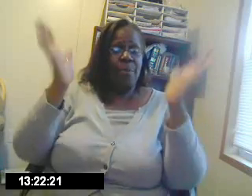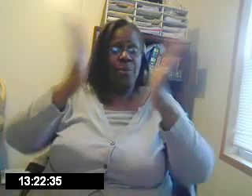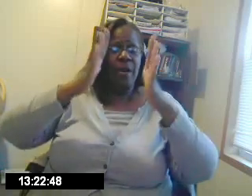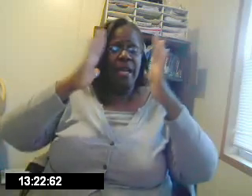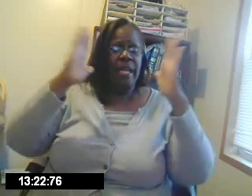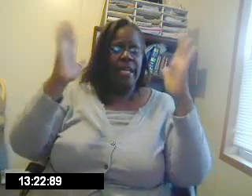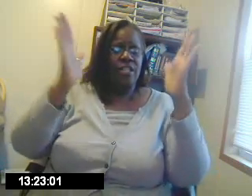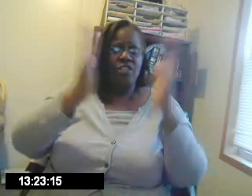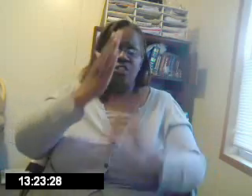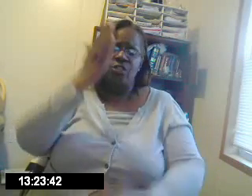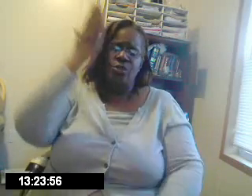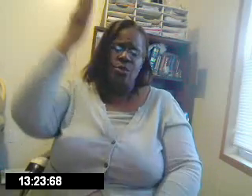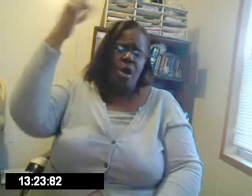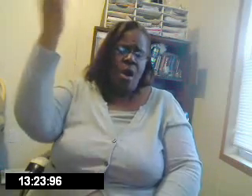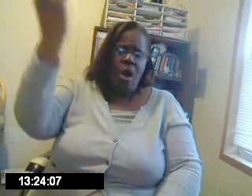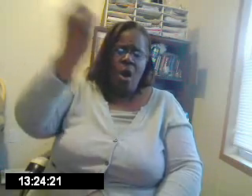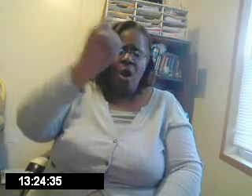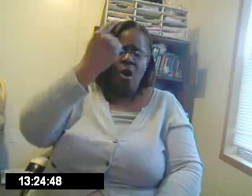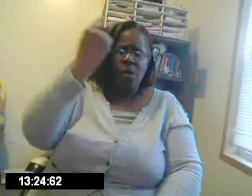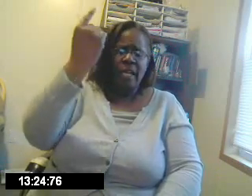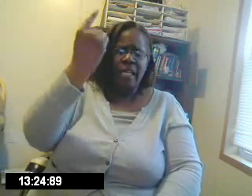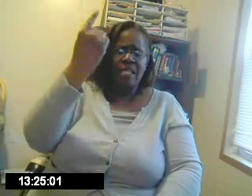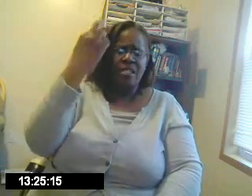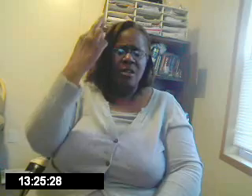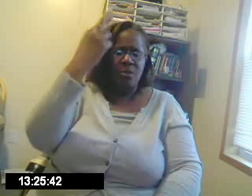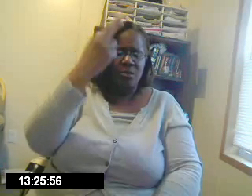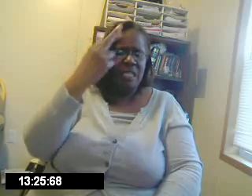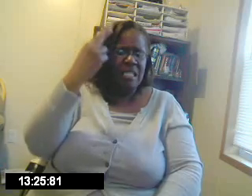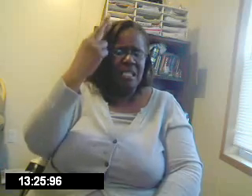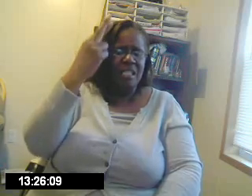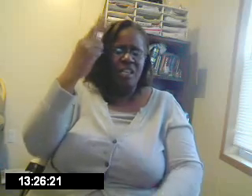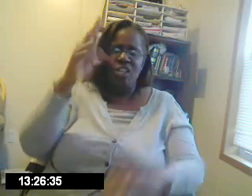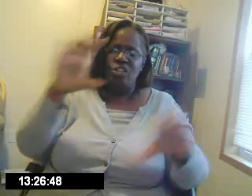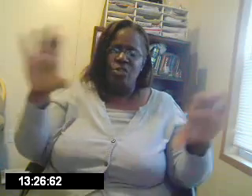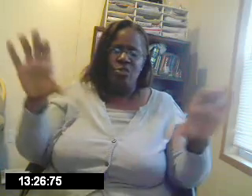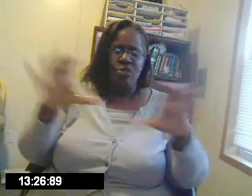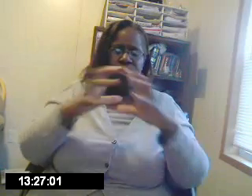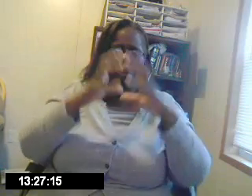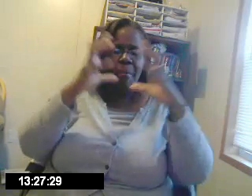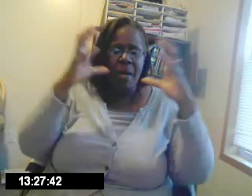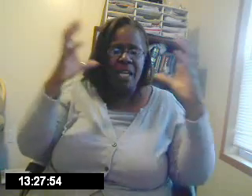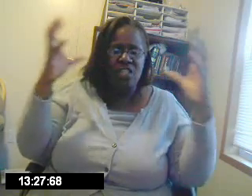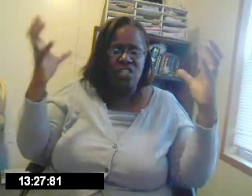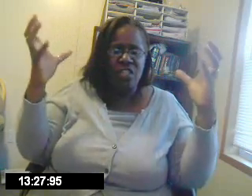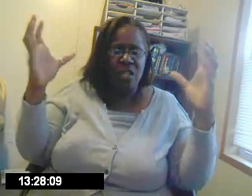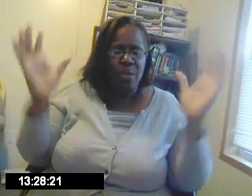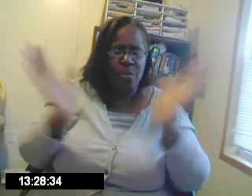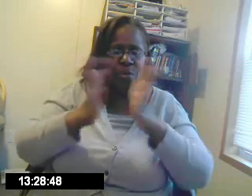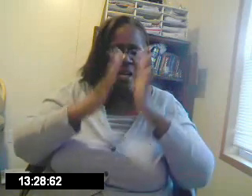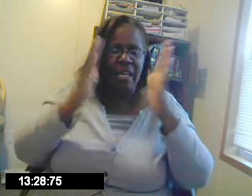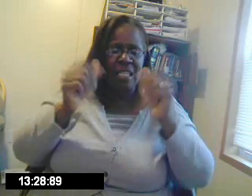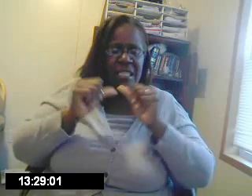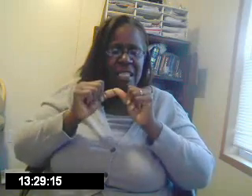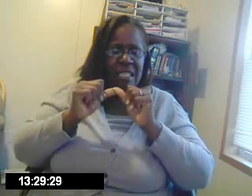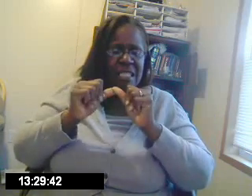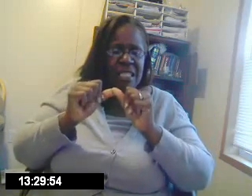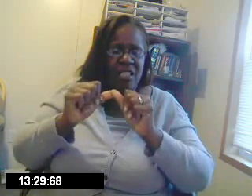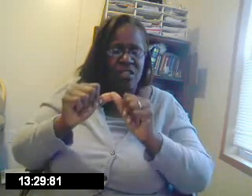praise you, always, reason, you do much praise, continue,